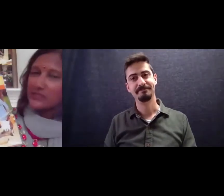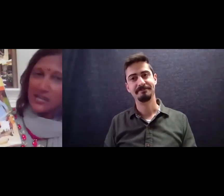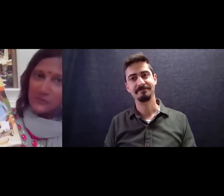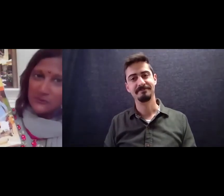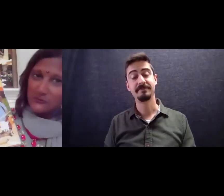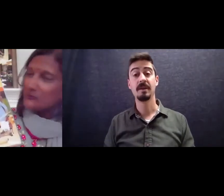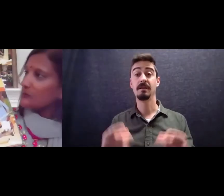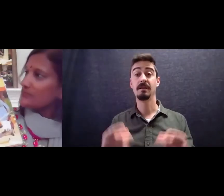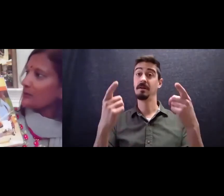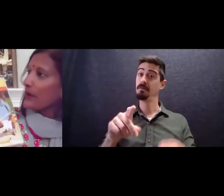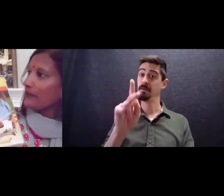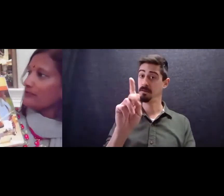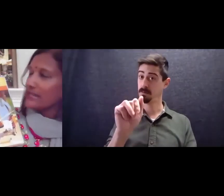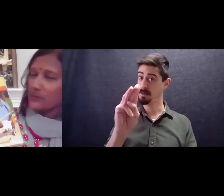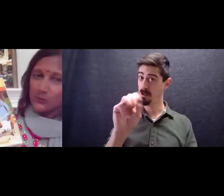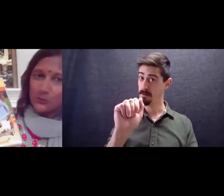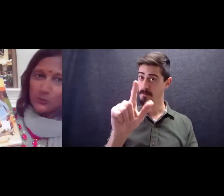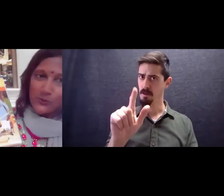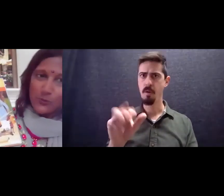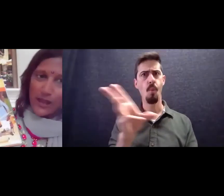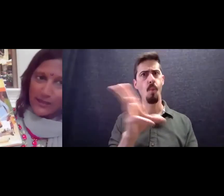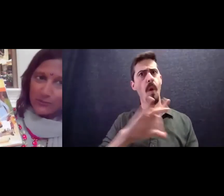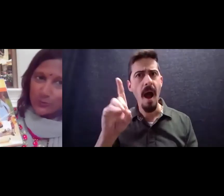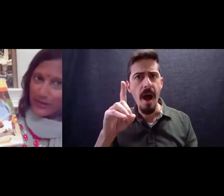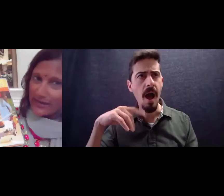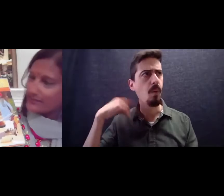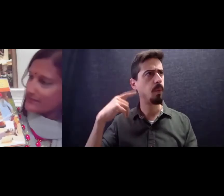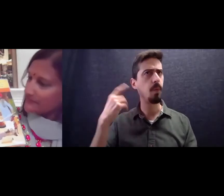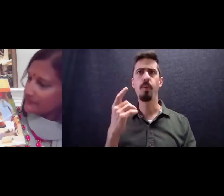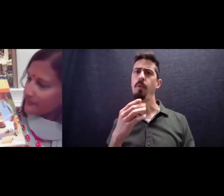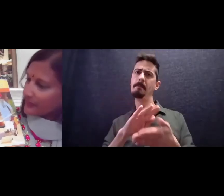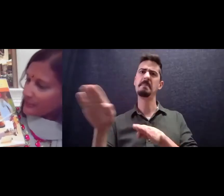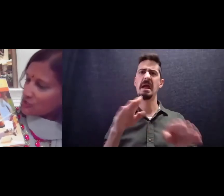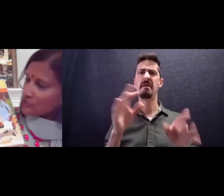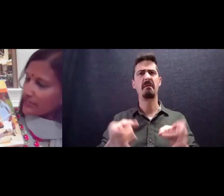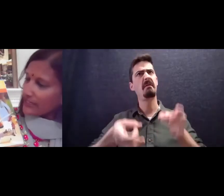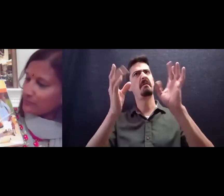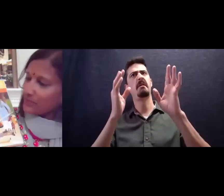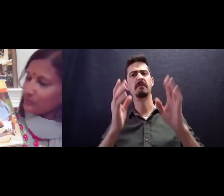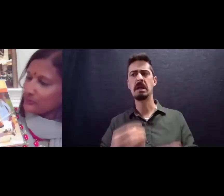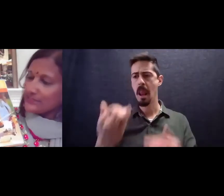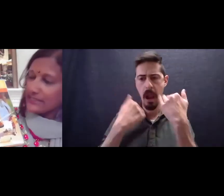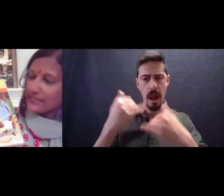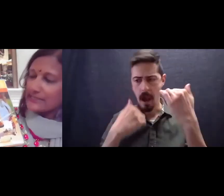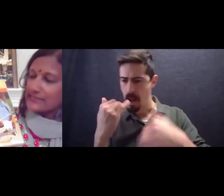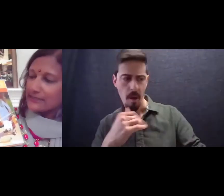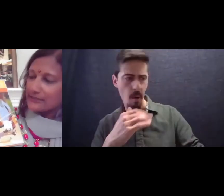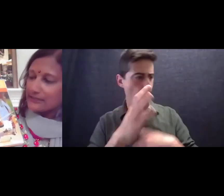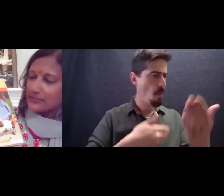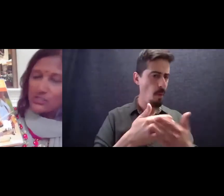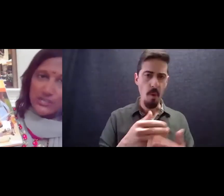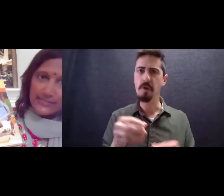but Kamel was a wild camel with wild ways she ate Bapu's dates